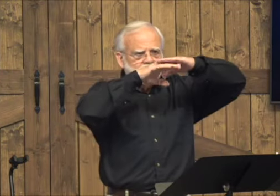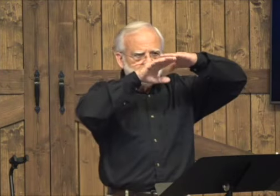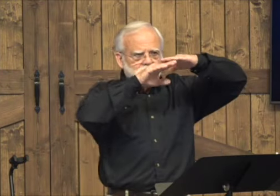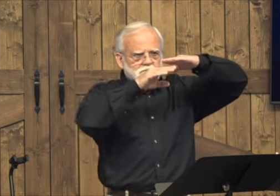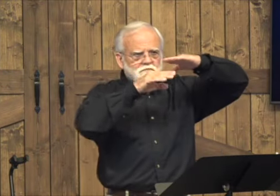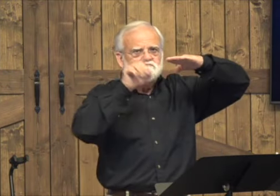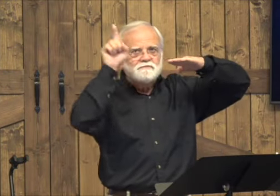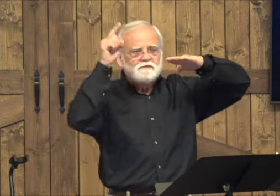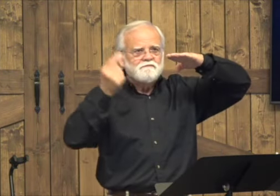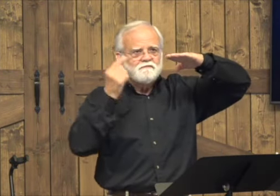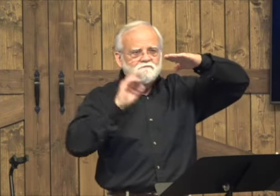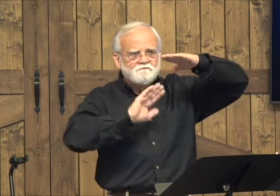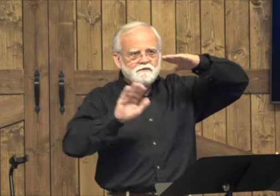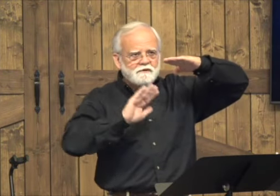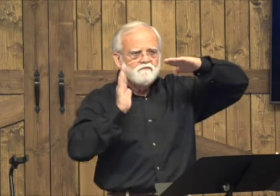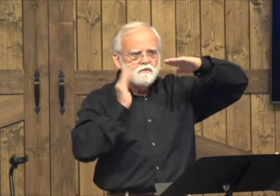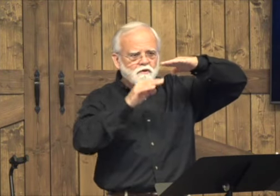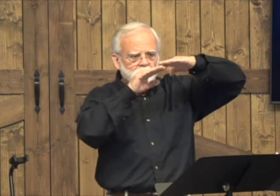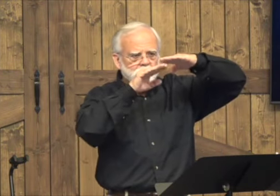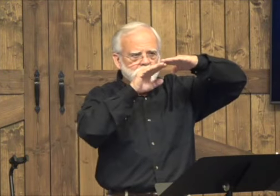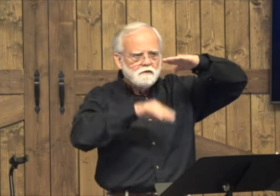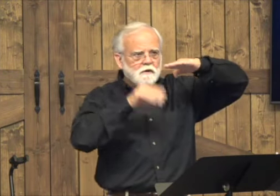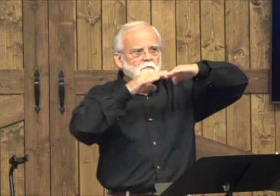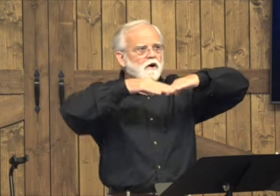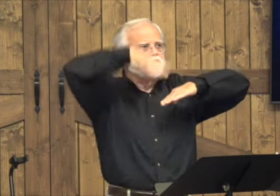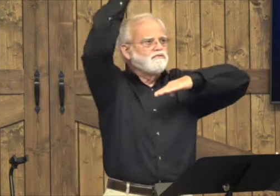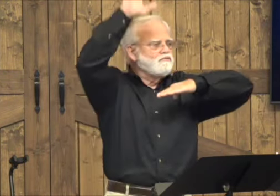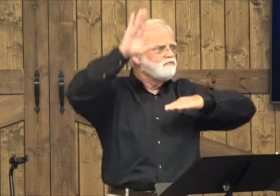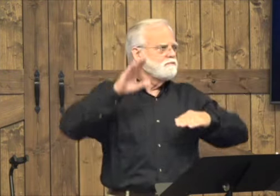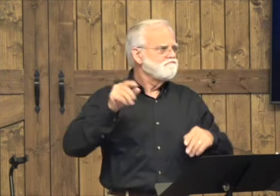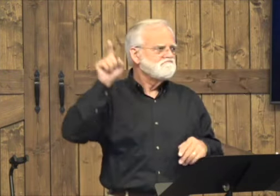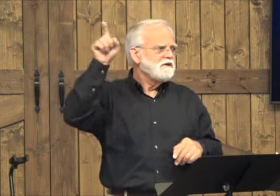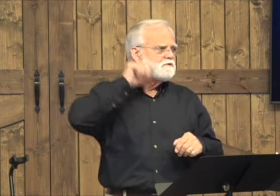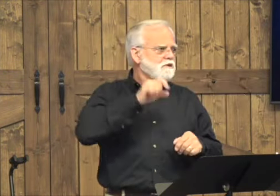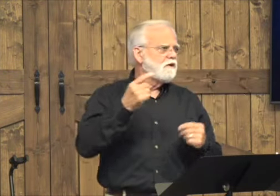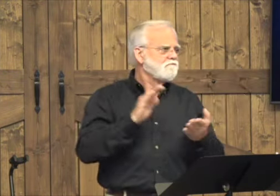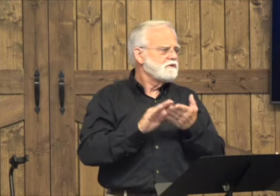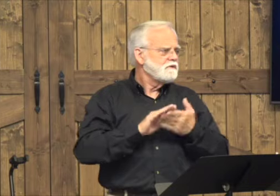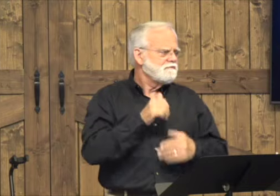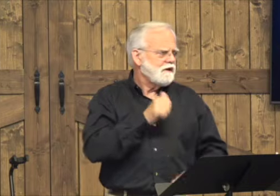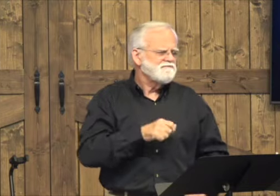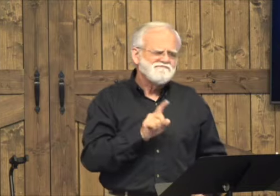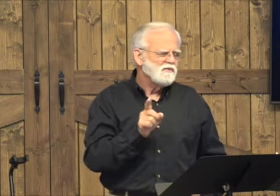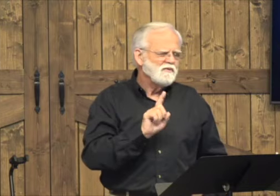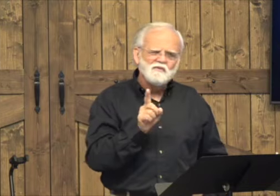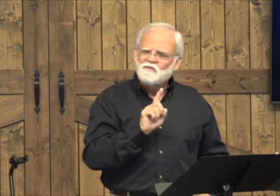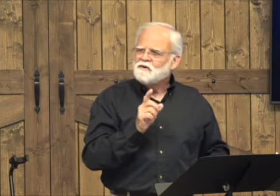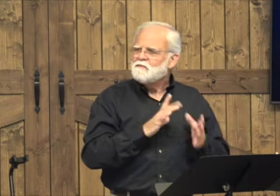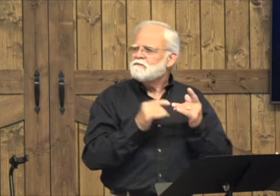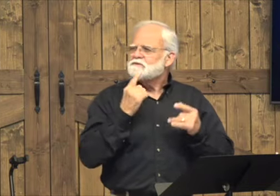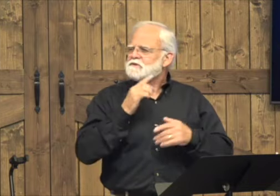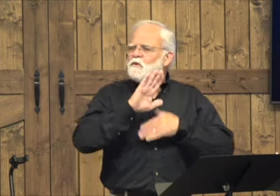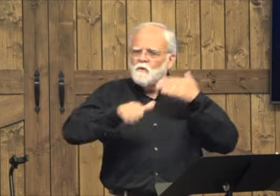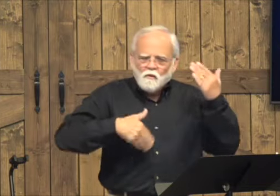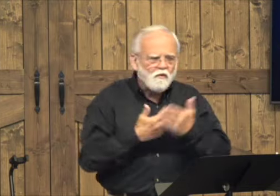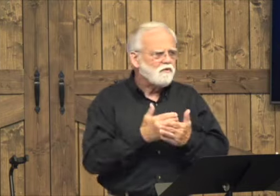The Bible doesn't say, I think we're going to sin up into this limit. And after that, you're on your own. No. The Bible